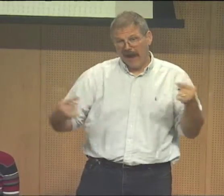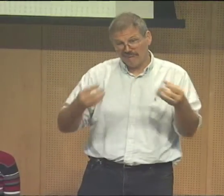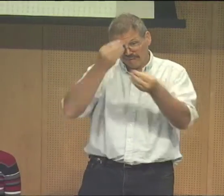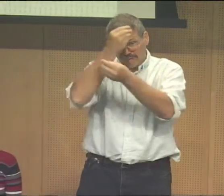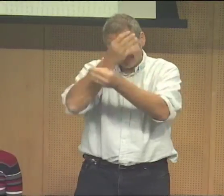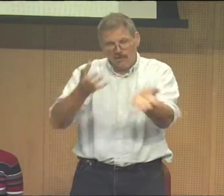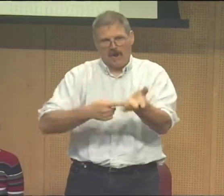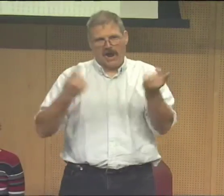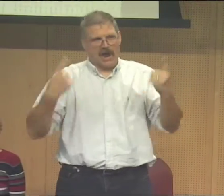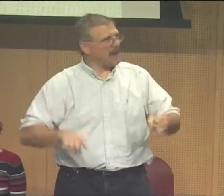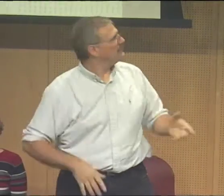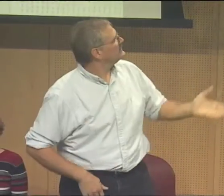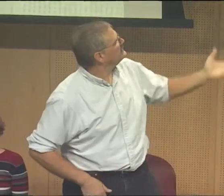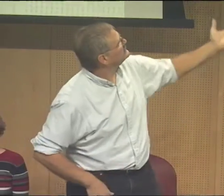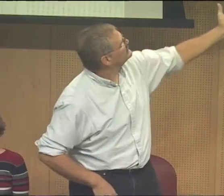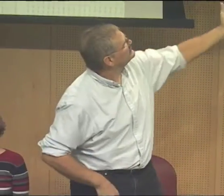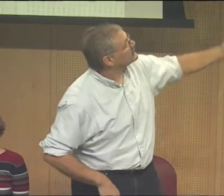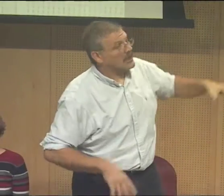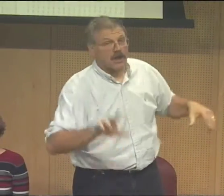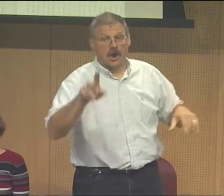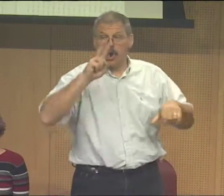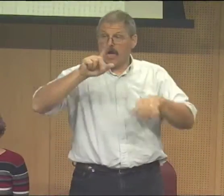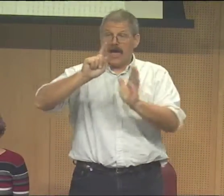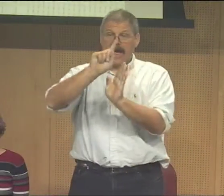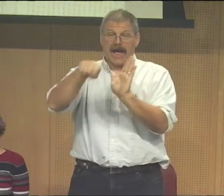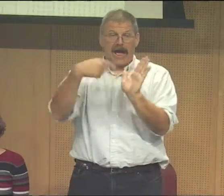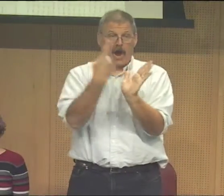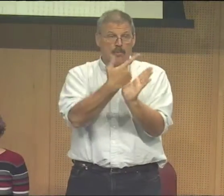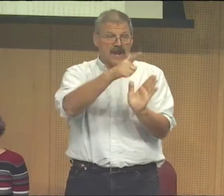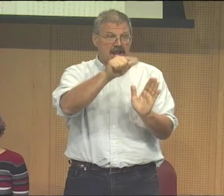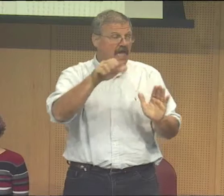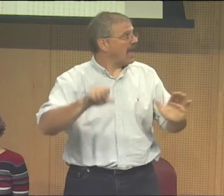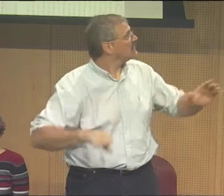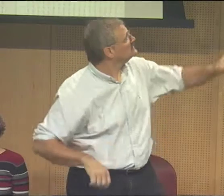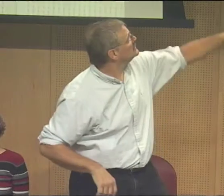And I know this is a sad and painful message, but you